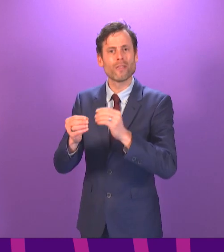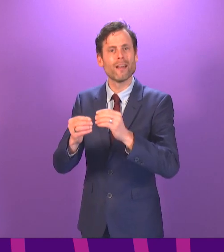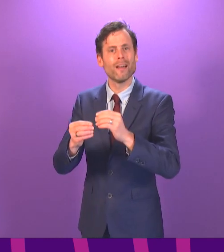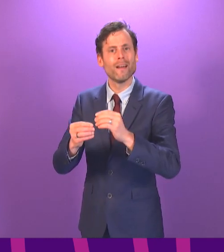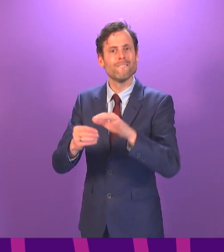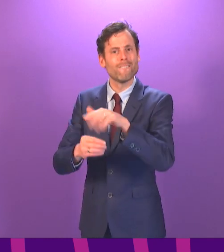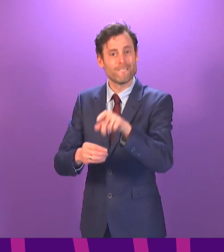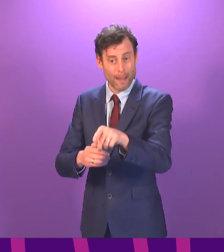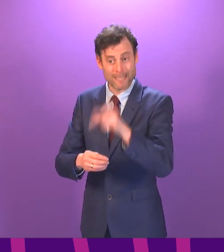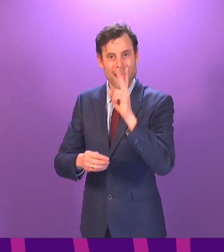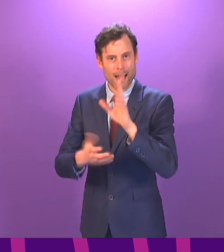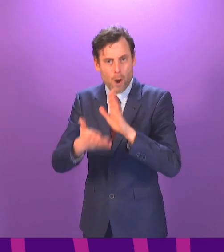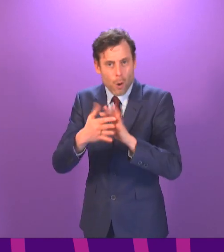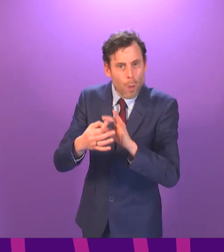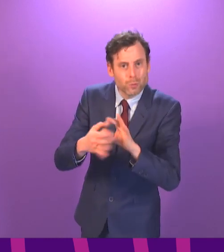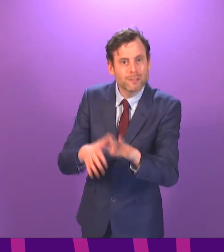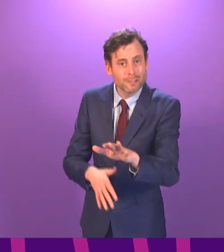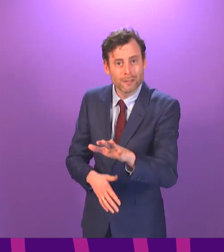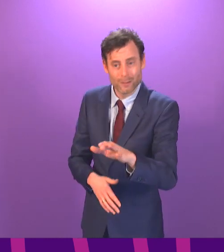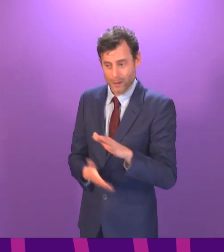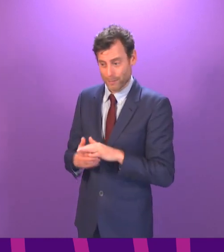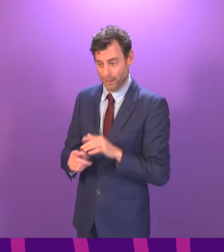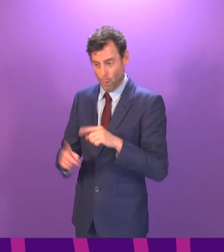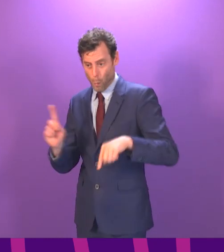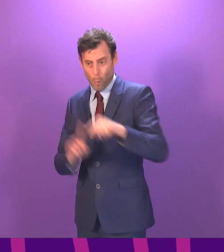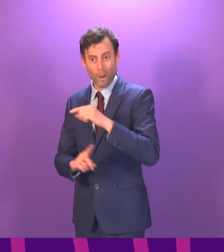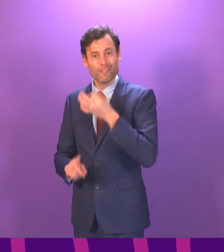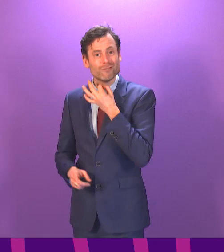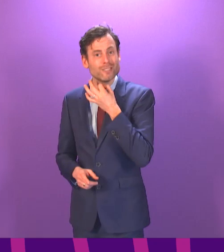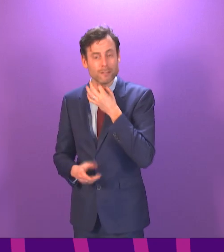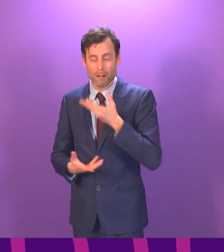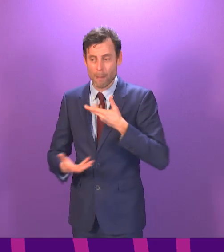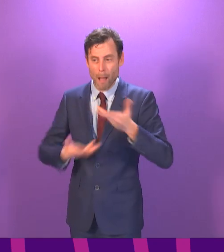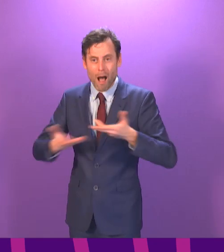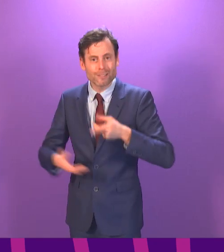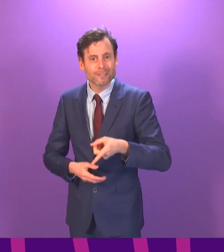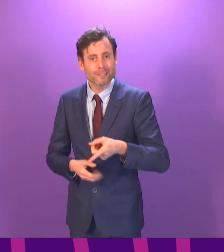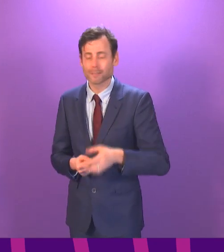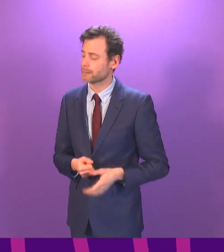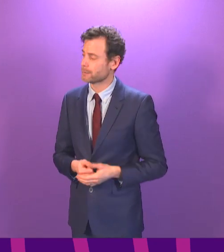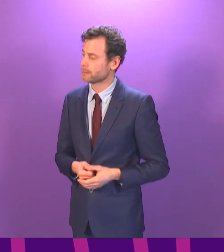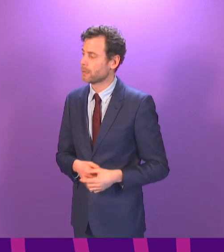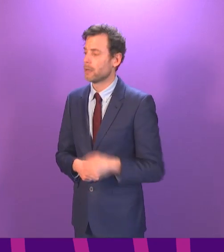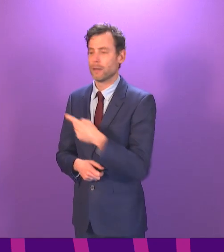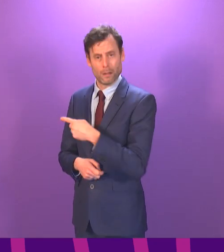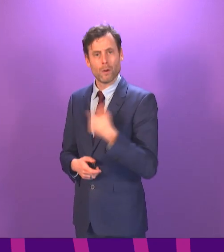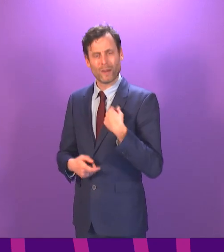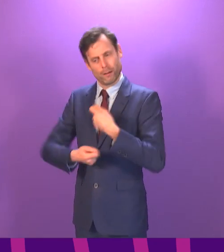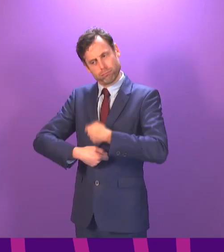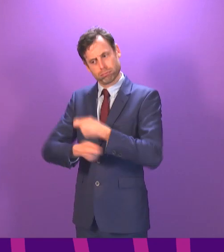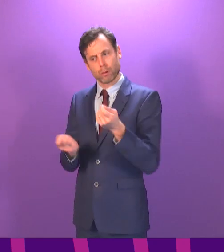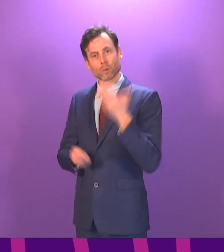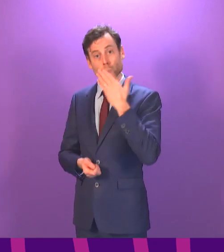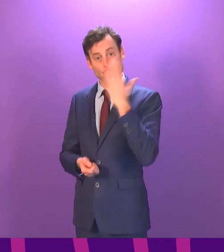is essential but also comes with an increased risk. First Minister. Of course, we are delivering asymptomatic testing to